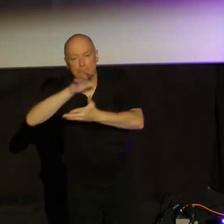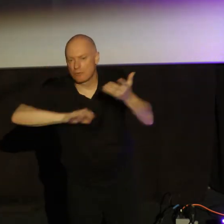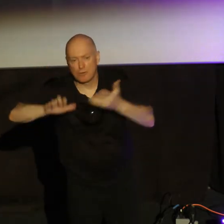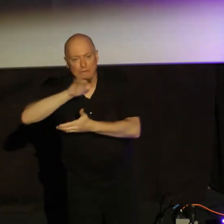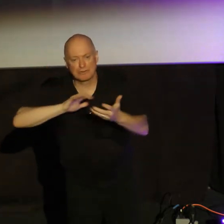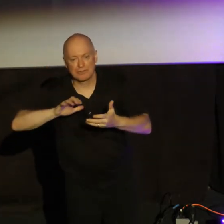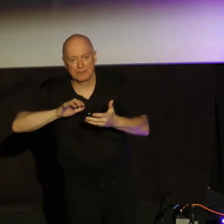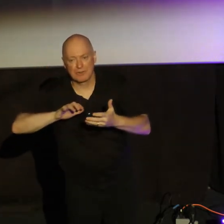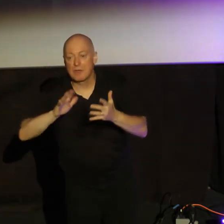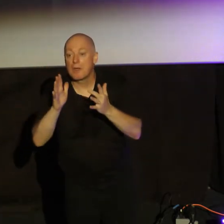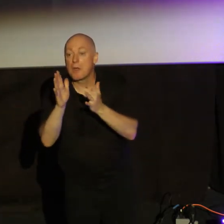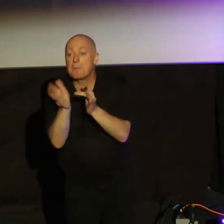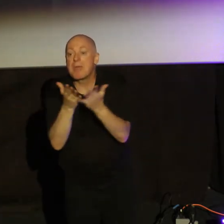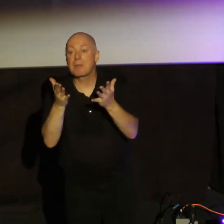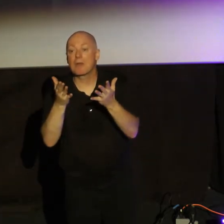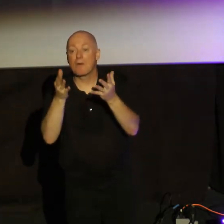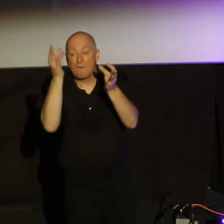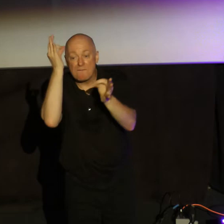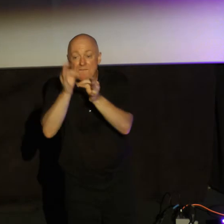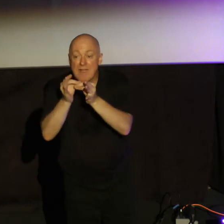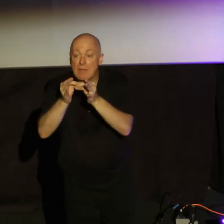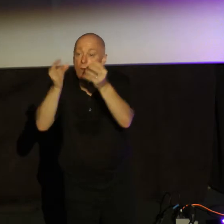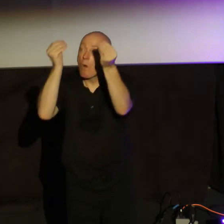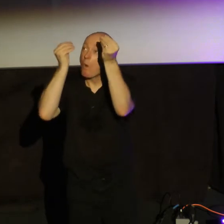Biblical faith obeys despite confusion.